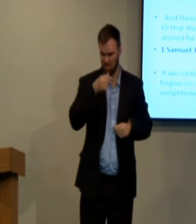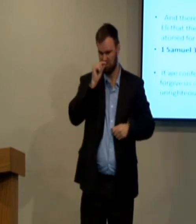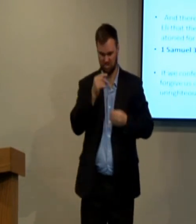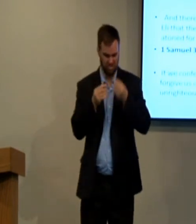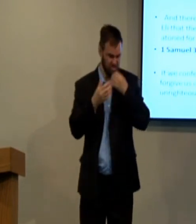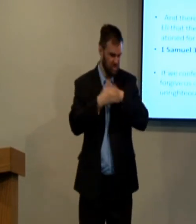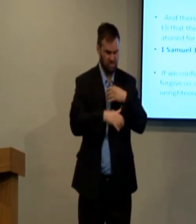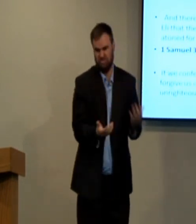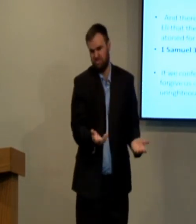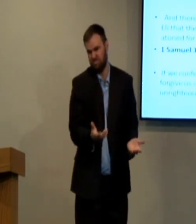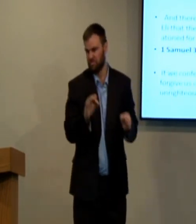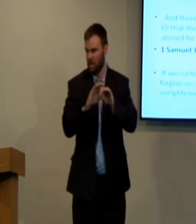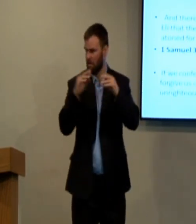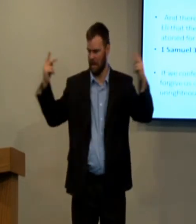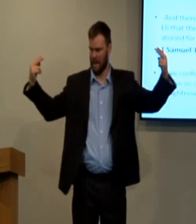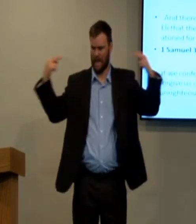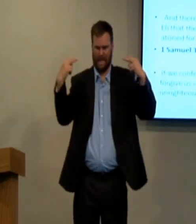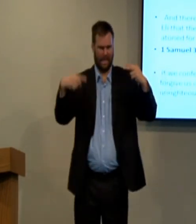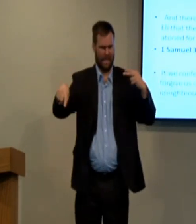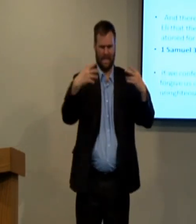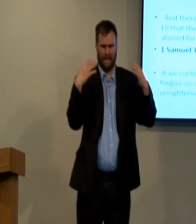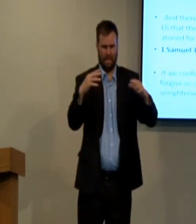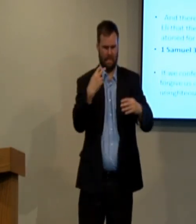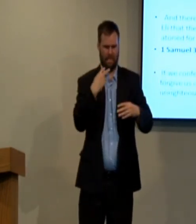Our sin's no big deal. I'll go ahead and drink the water. Anyway,